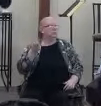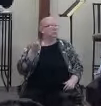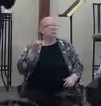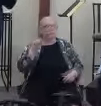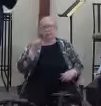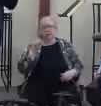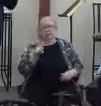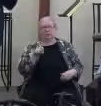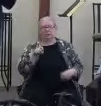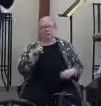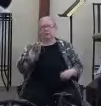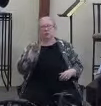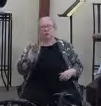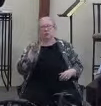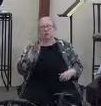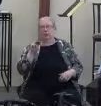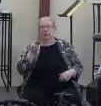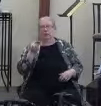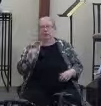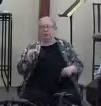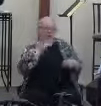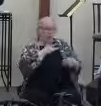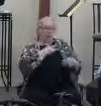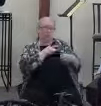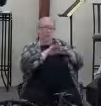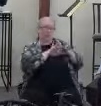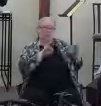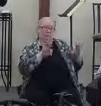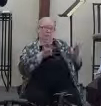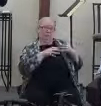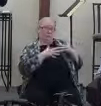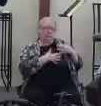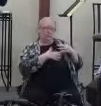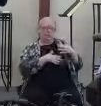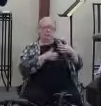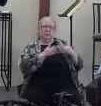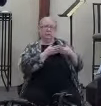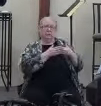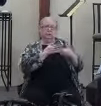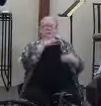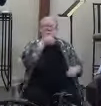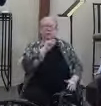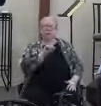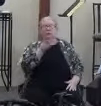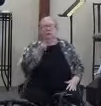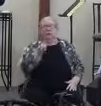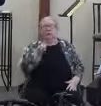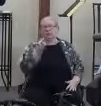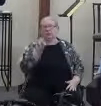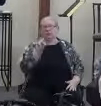wife has got both her valves are leaking in her heart. They're close to 80 years old, and they've got to go to Cleveland Clinic